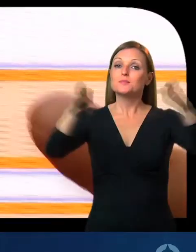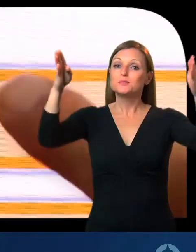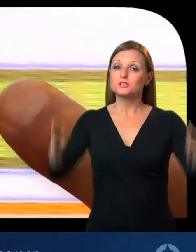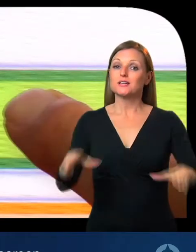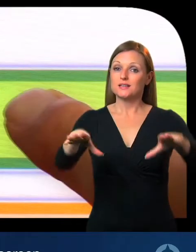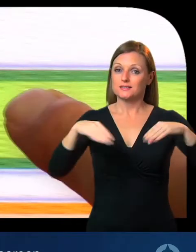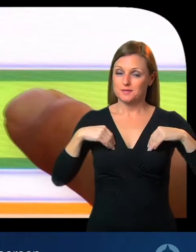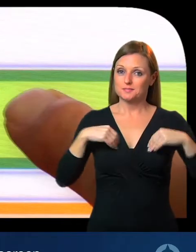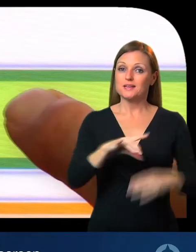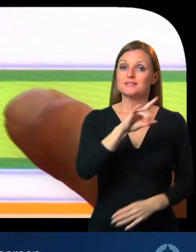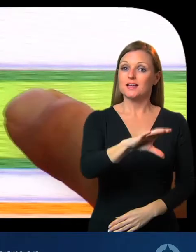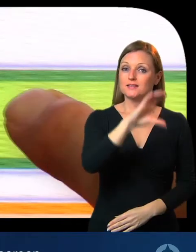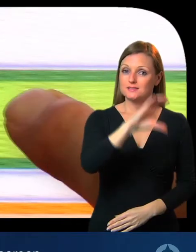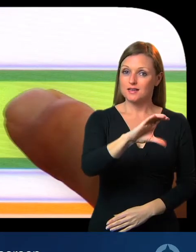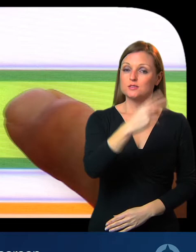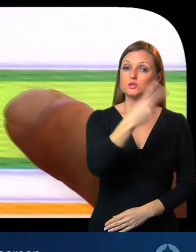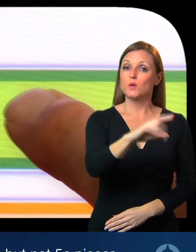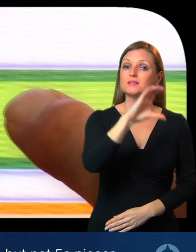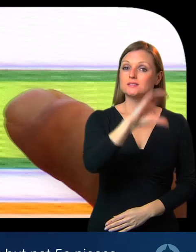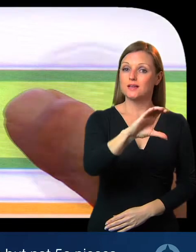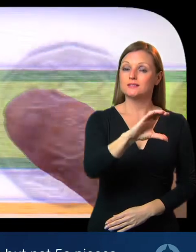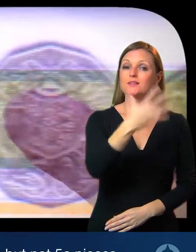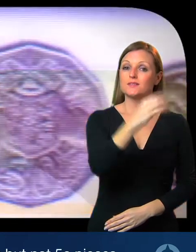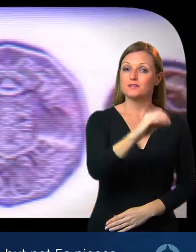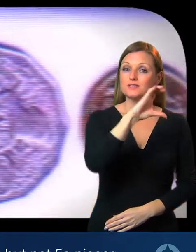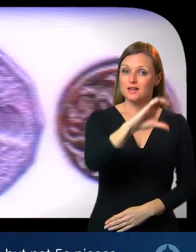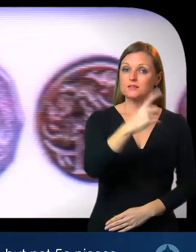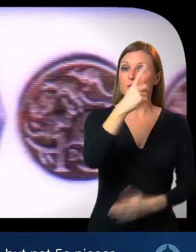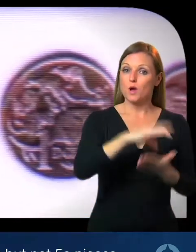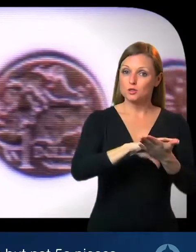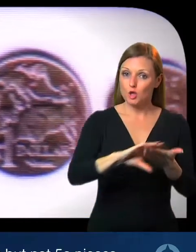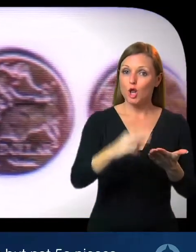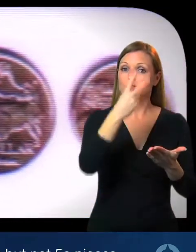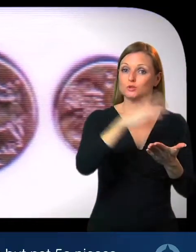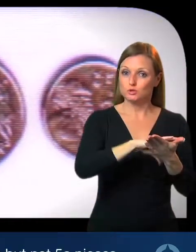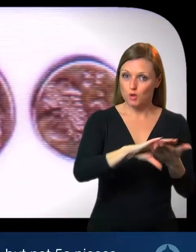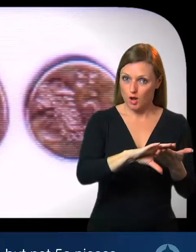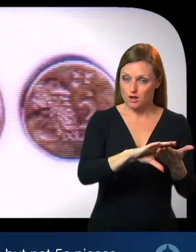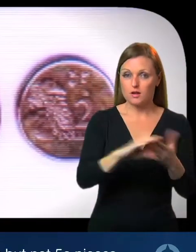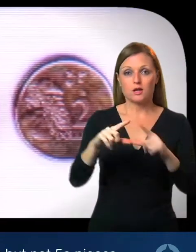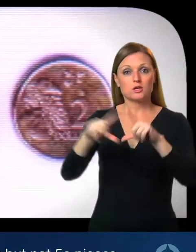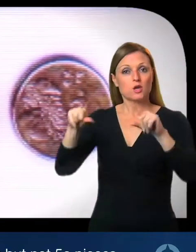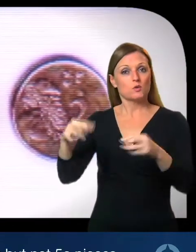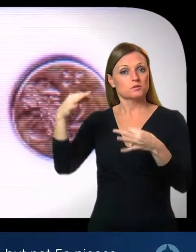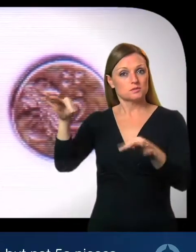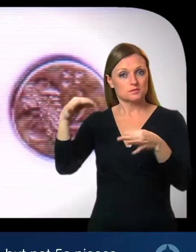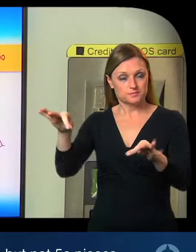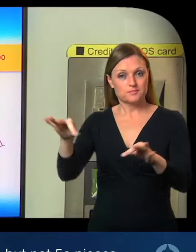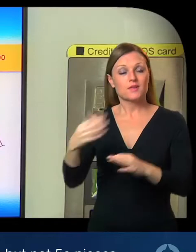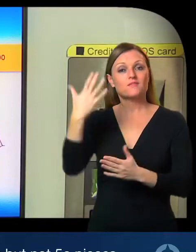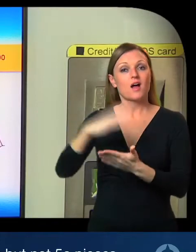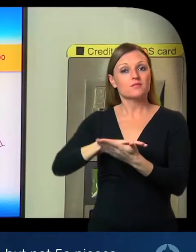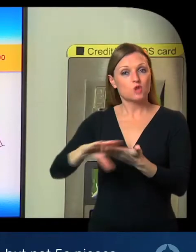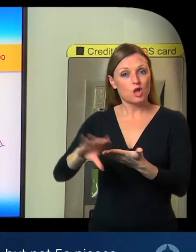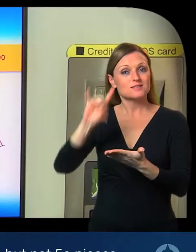choose the cash option on the screen you can use ten cent twenty cent fifty cent one dollar and two dollar